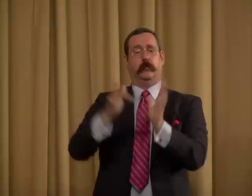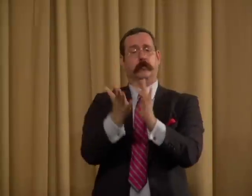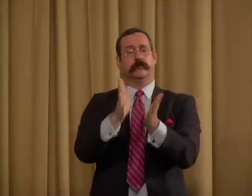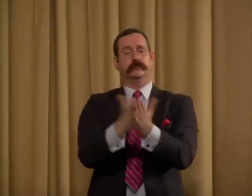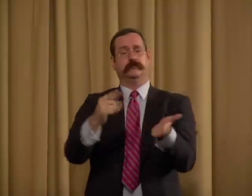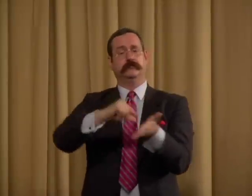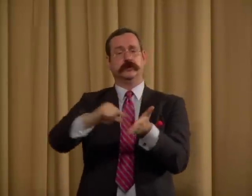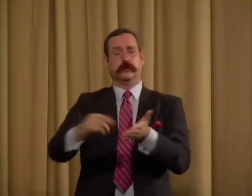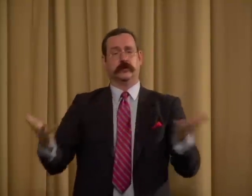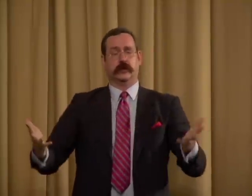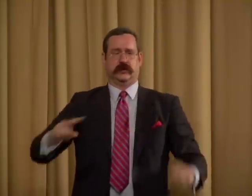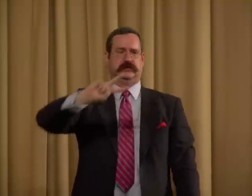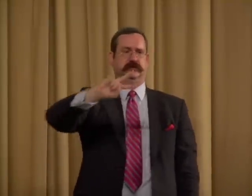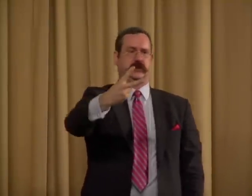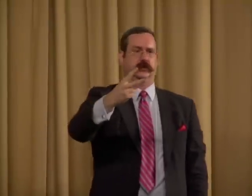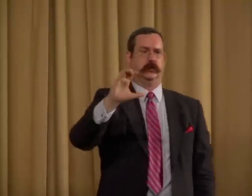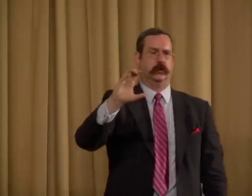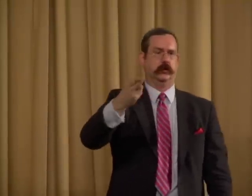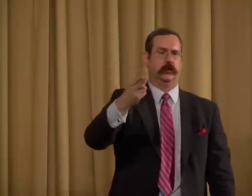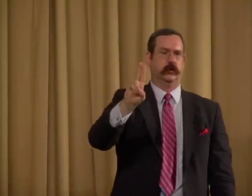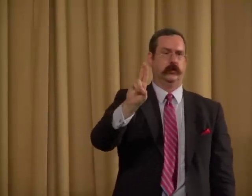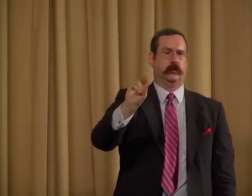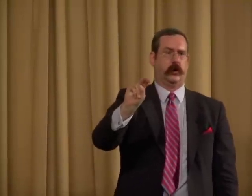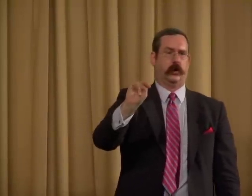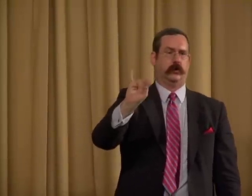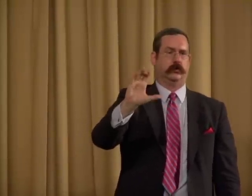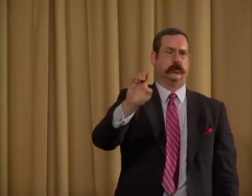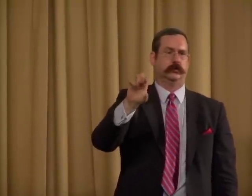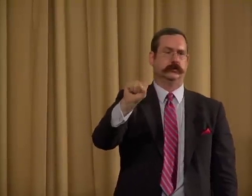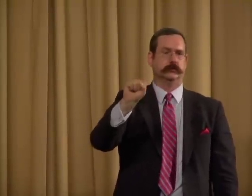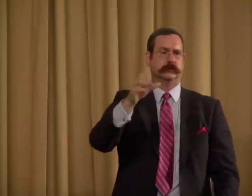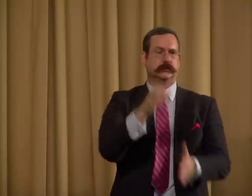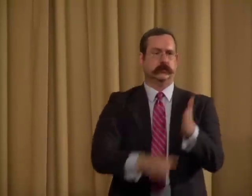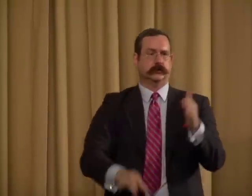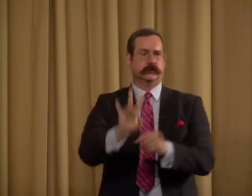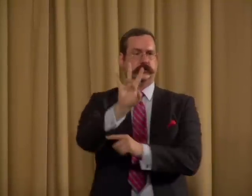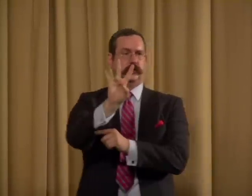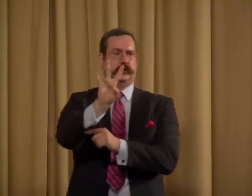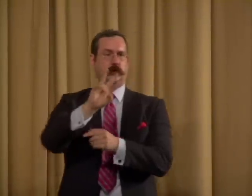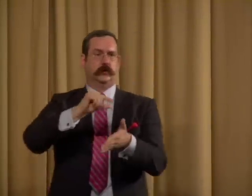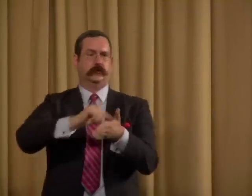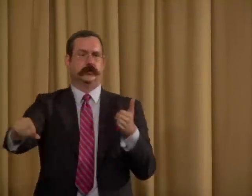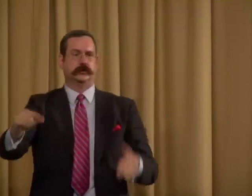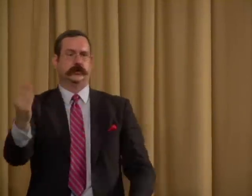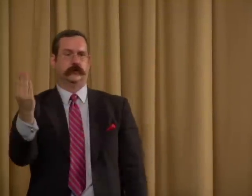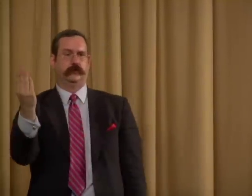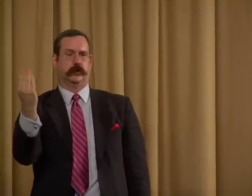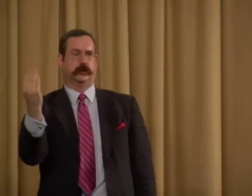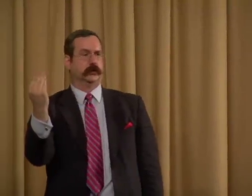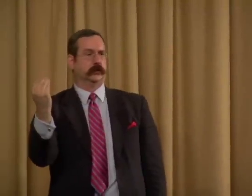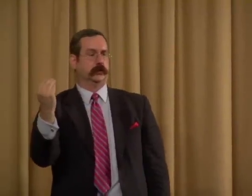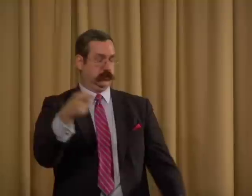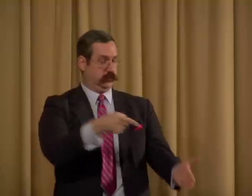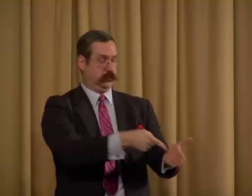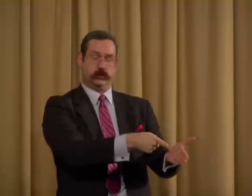my favorite Bible verse that came to mind was 2 Chronicles 7 verse